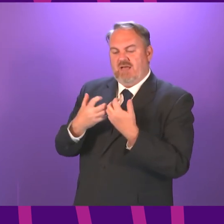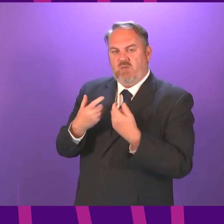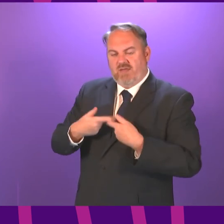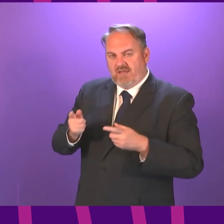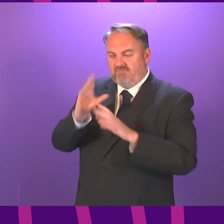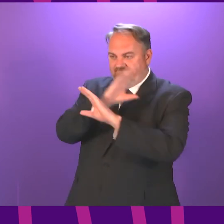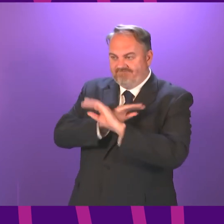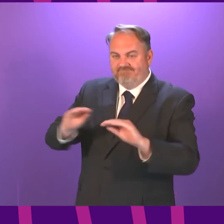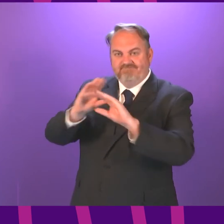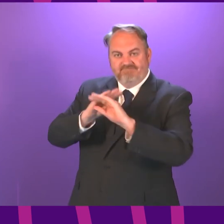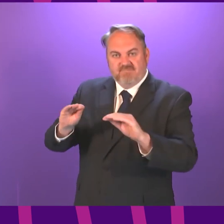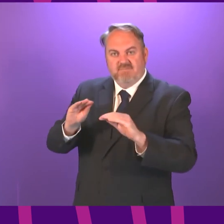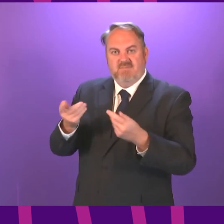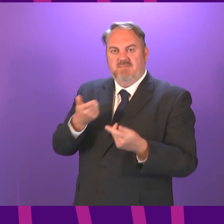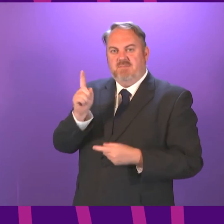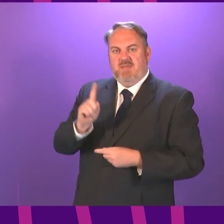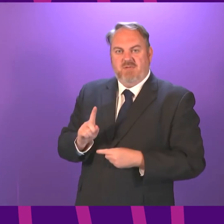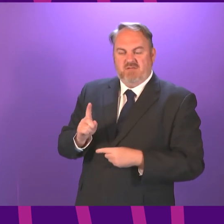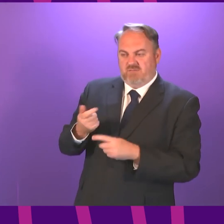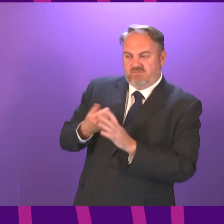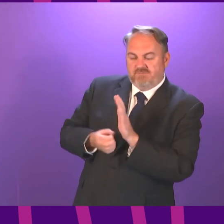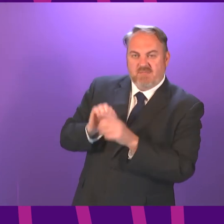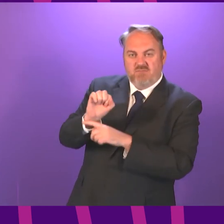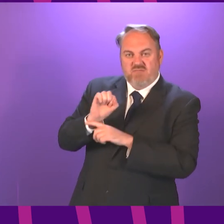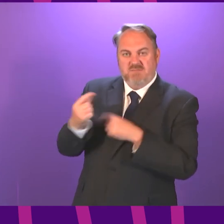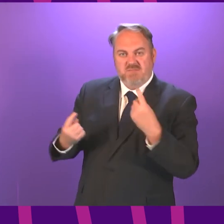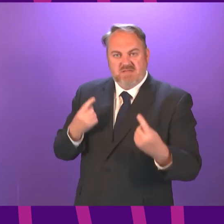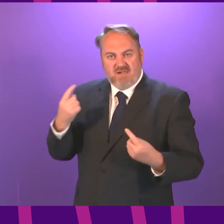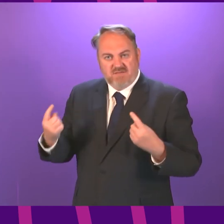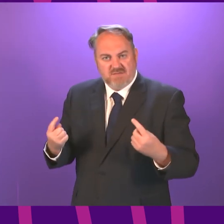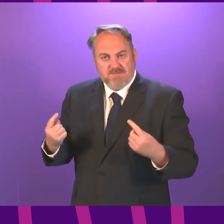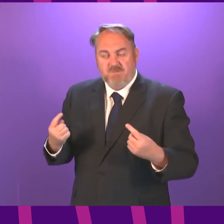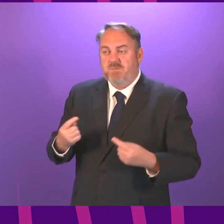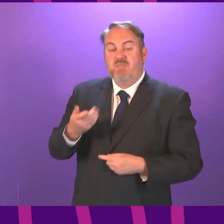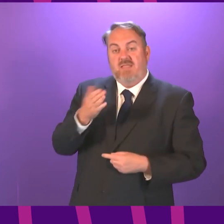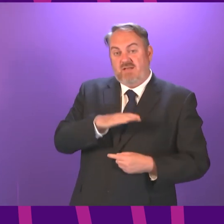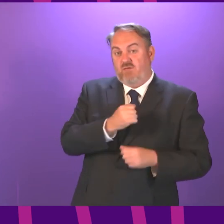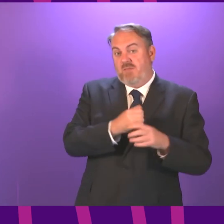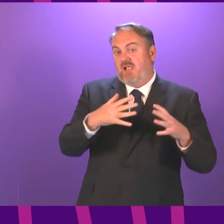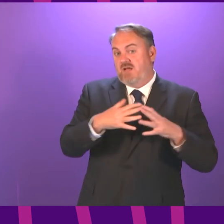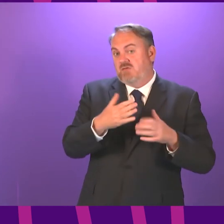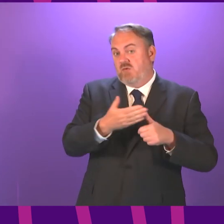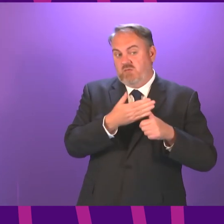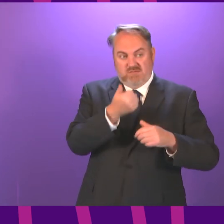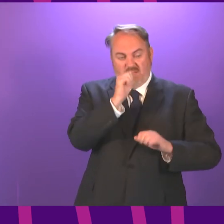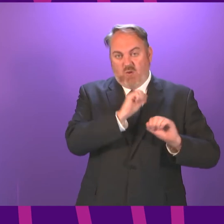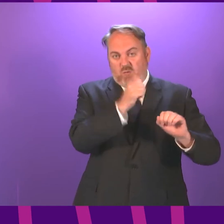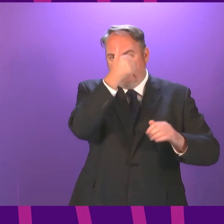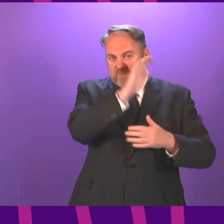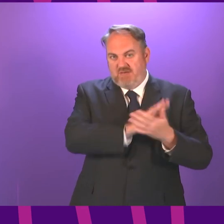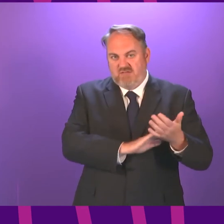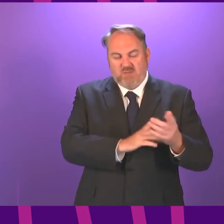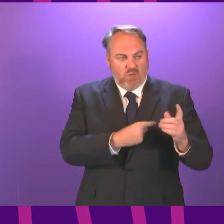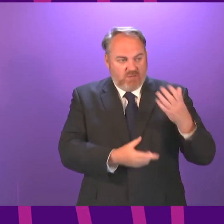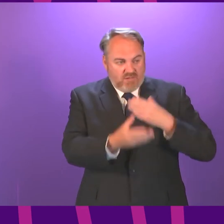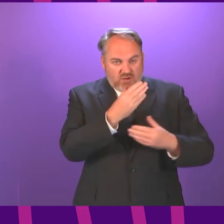and that draws on practical material shared by colleagues in Glasgow Public Health Scotland continues to support lessons learned